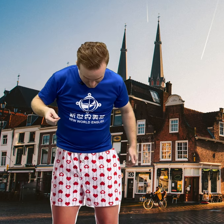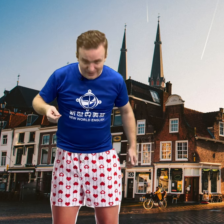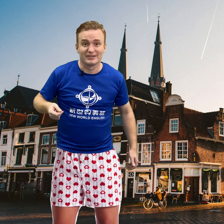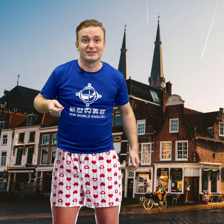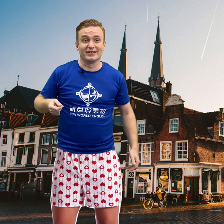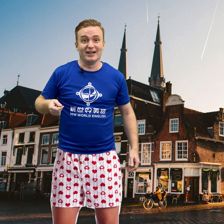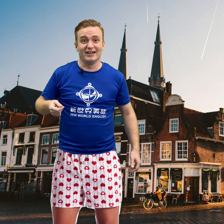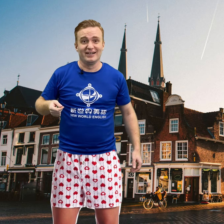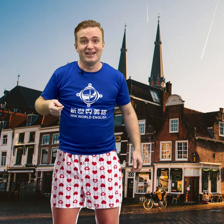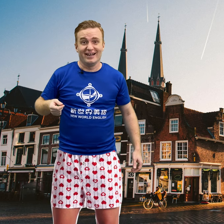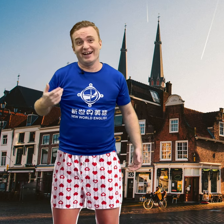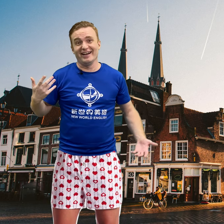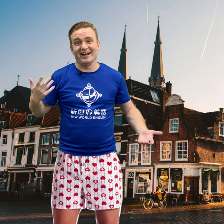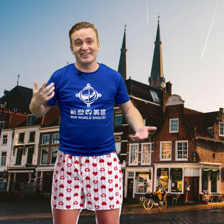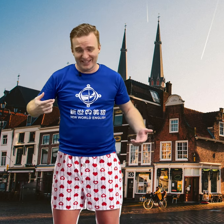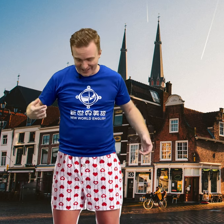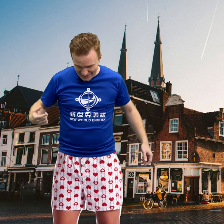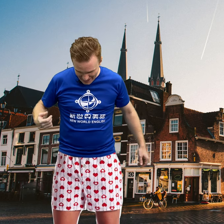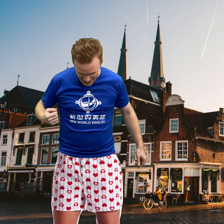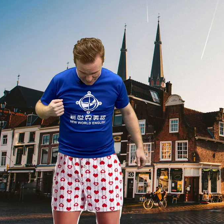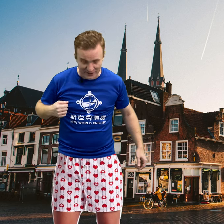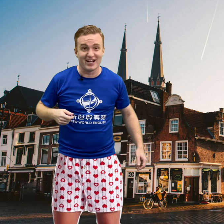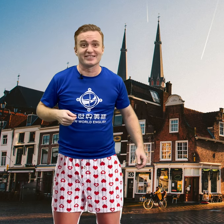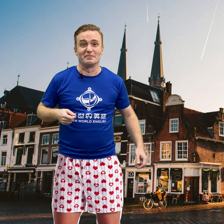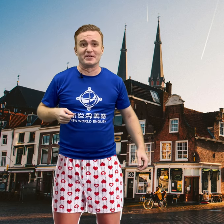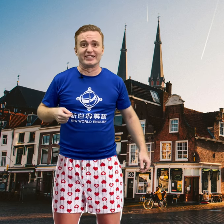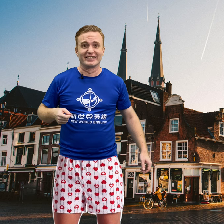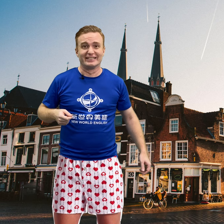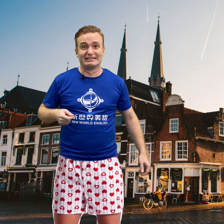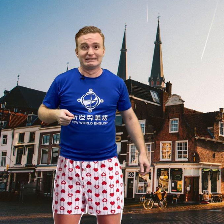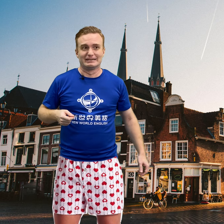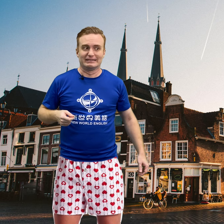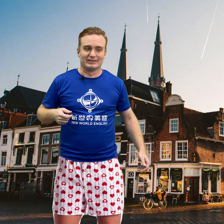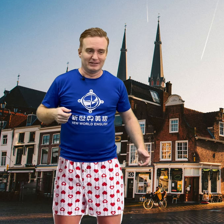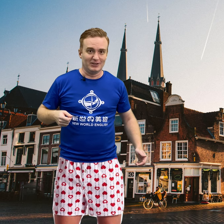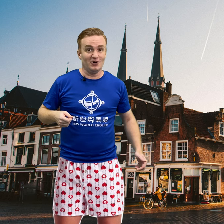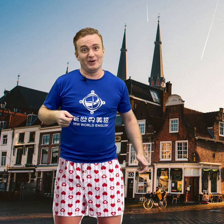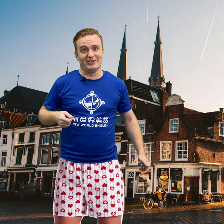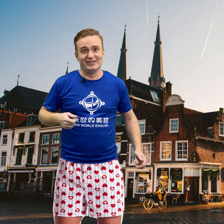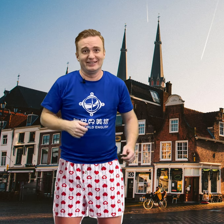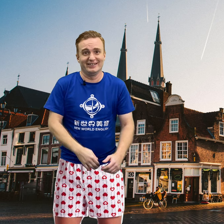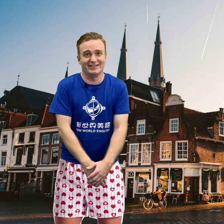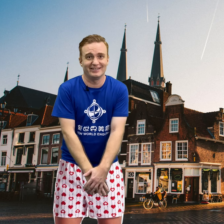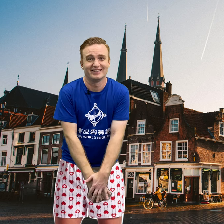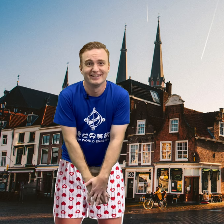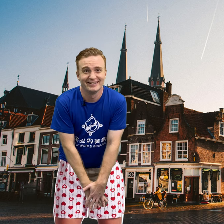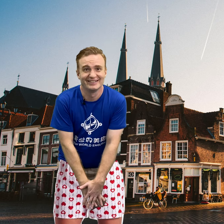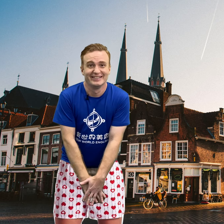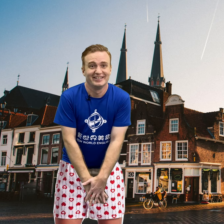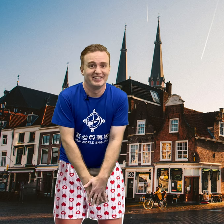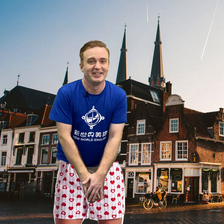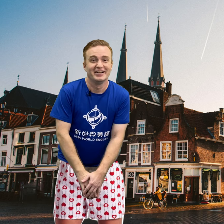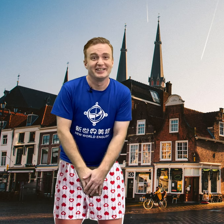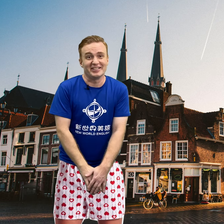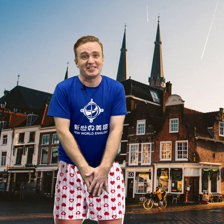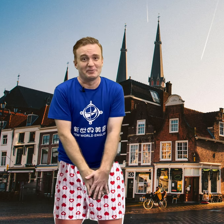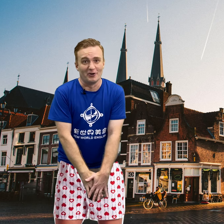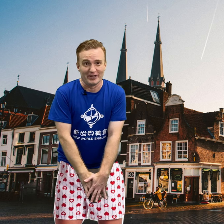Oh, I think I forgot something. Oh, well, let's keep going.